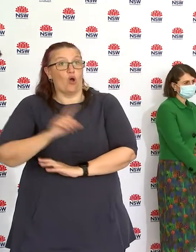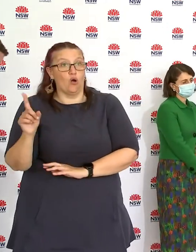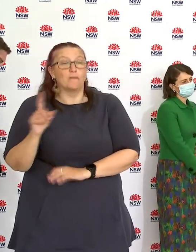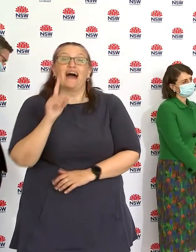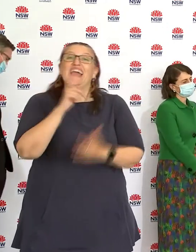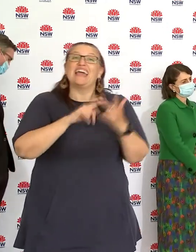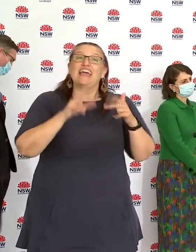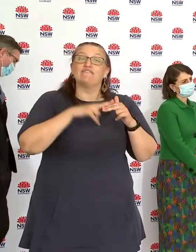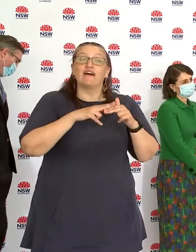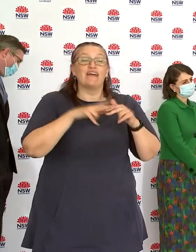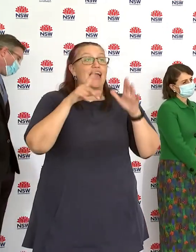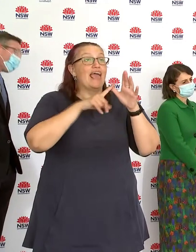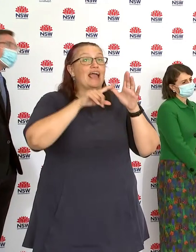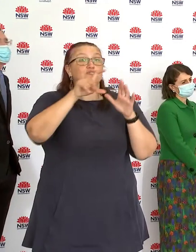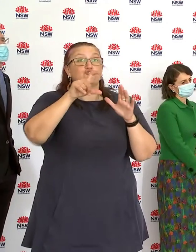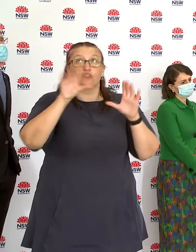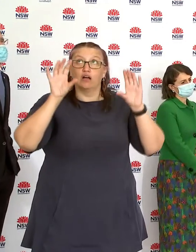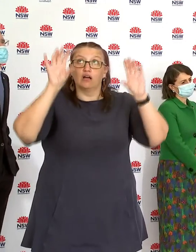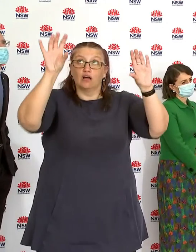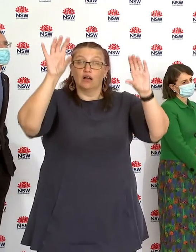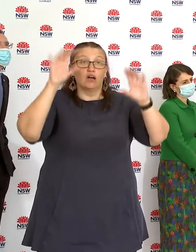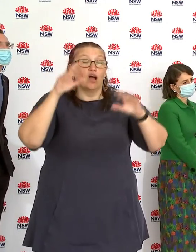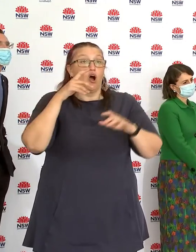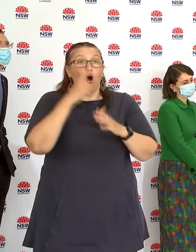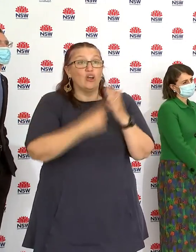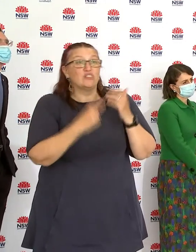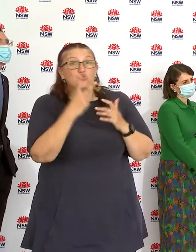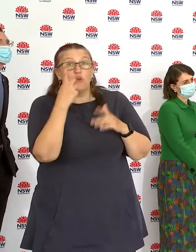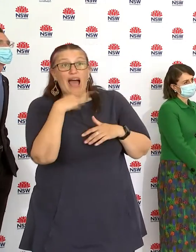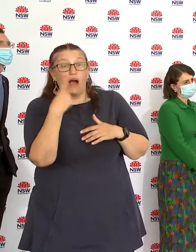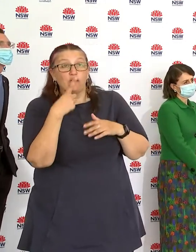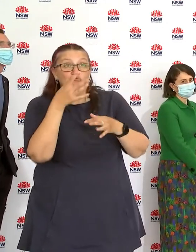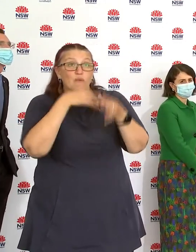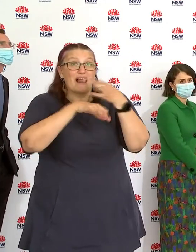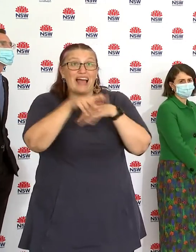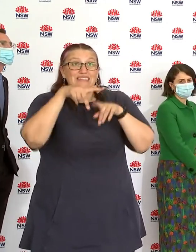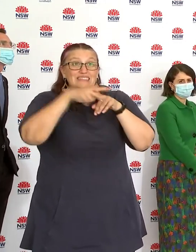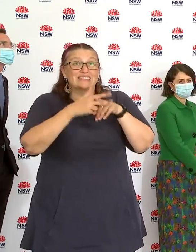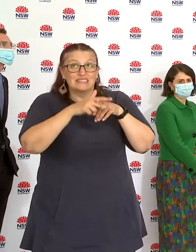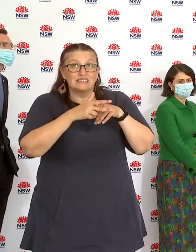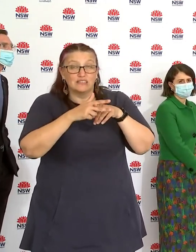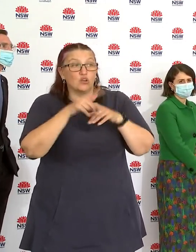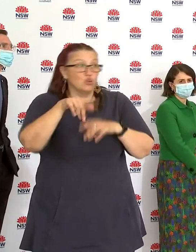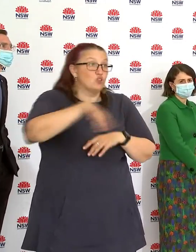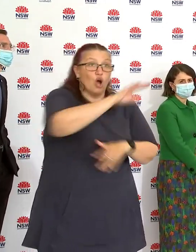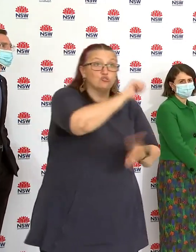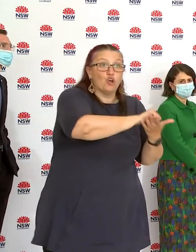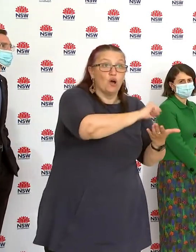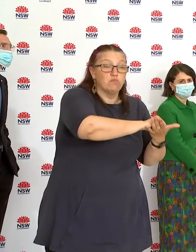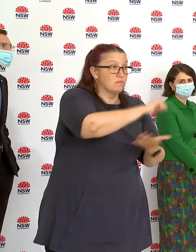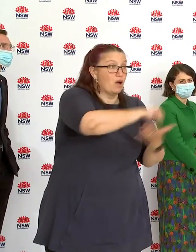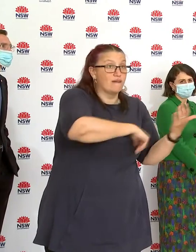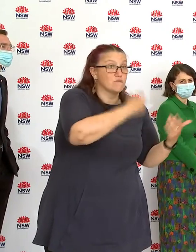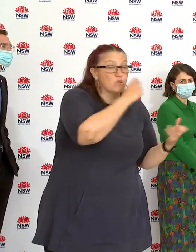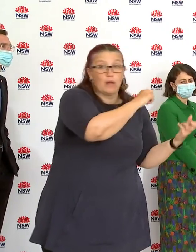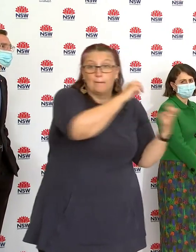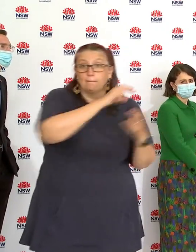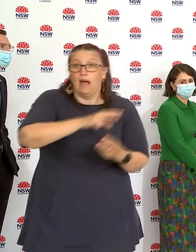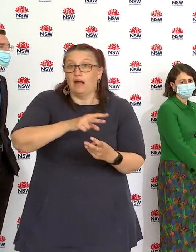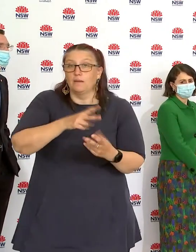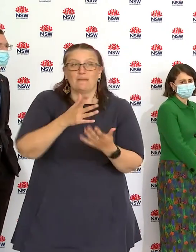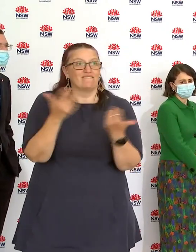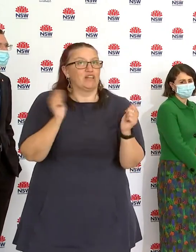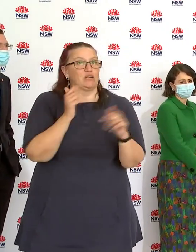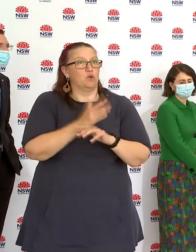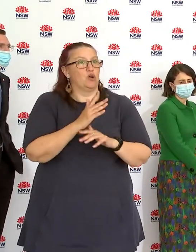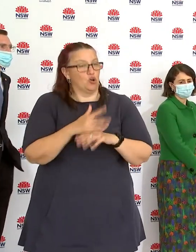and an air conditioner replaced for a couple hours and you've got an opportunity to go do your groceries well we'll encourage that and that's what we want to see but it's about vacating